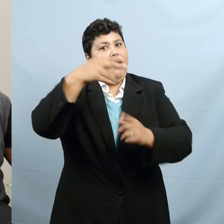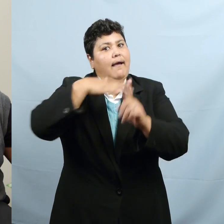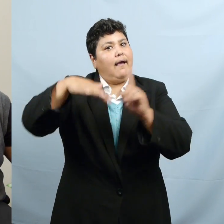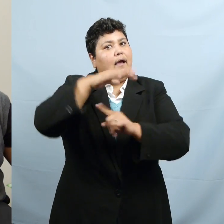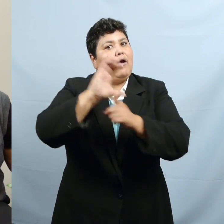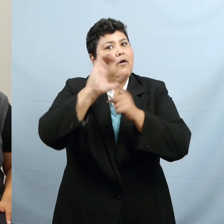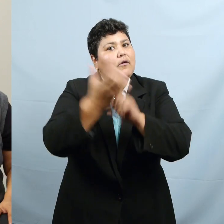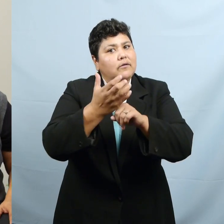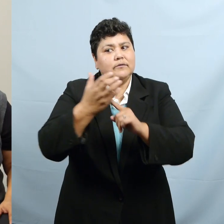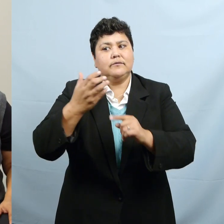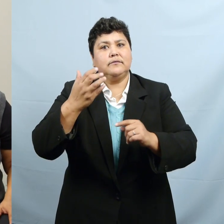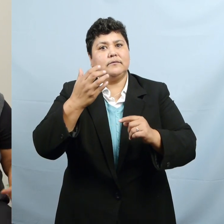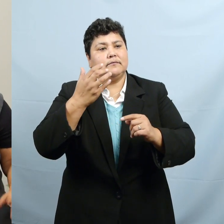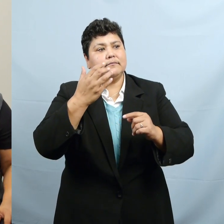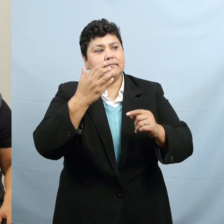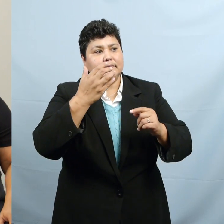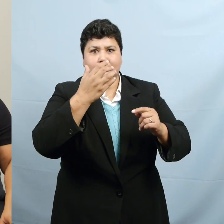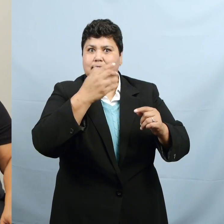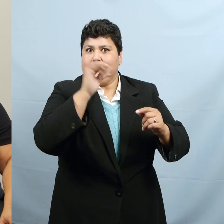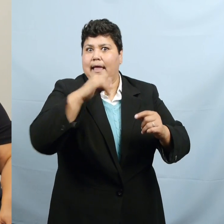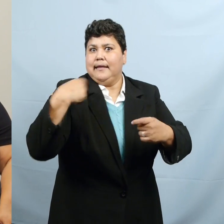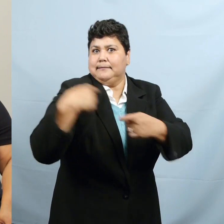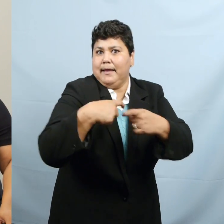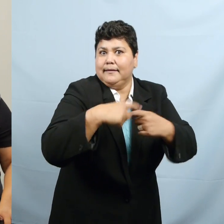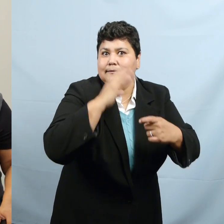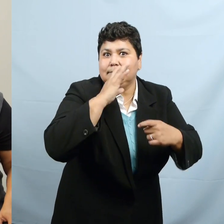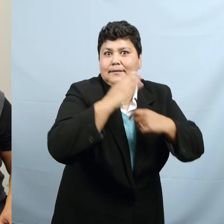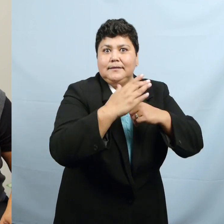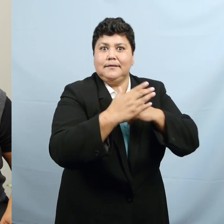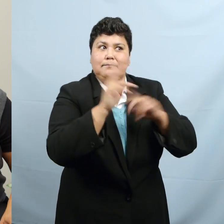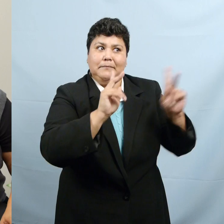Spanish people in Spanish speaking countries and, and deaf people as well.